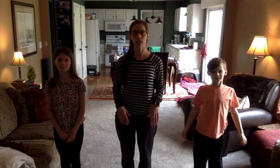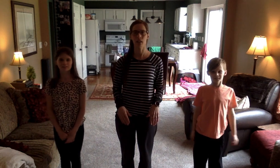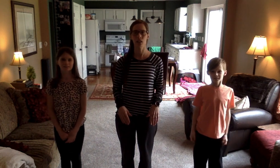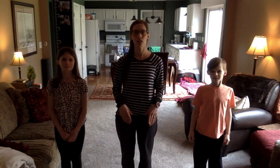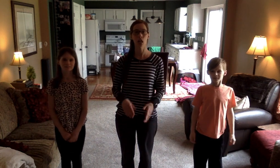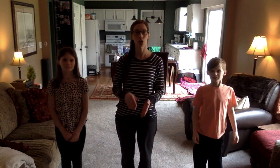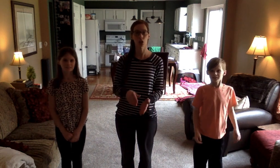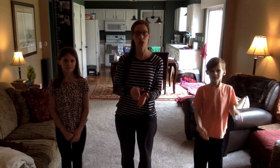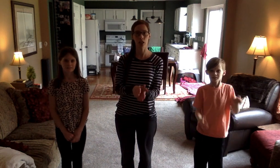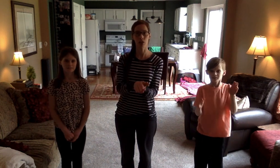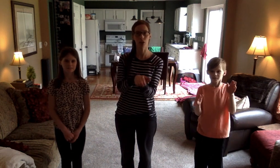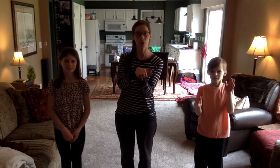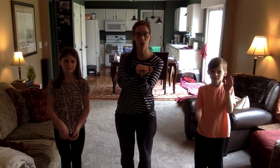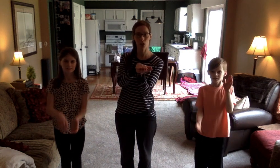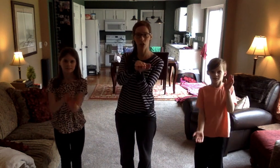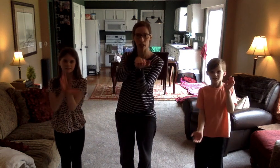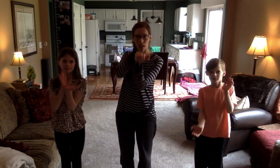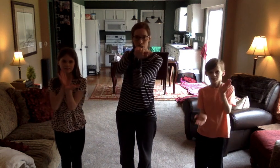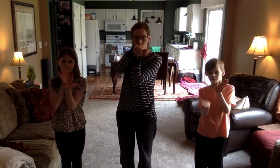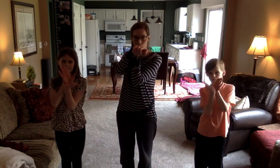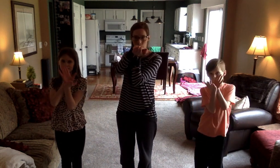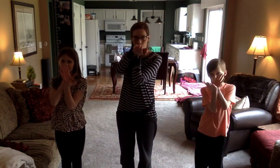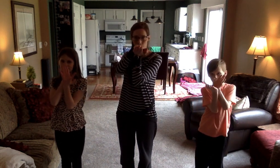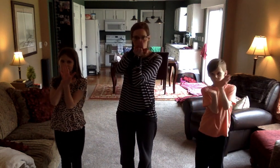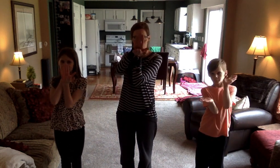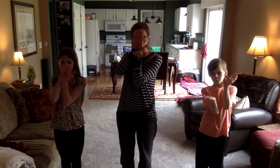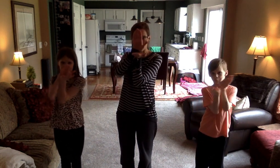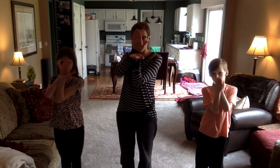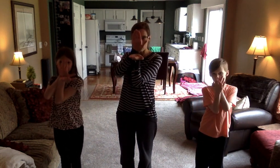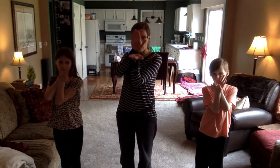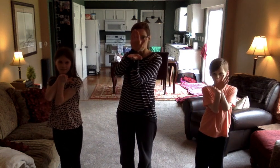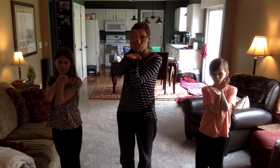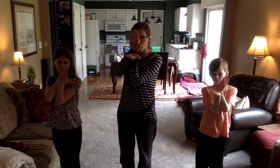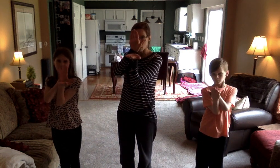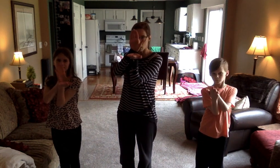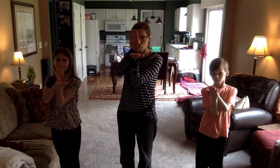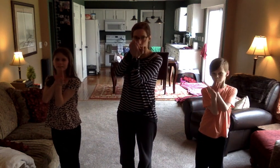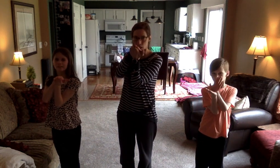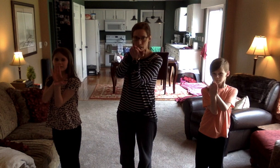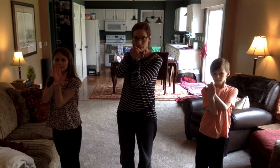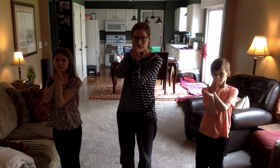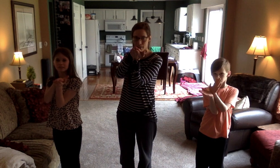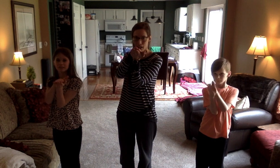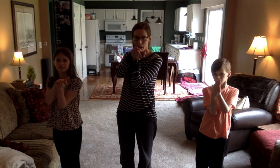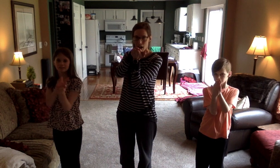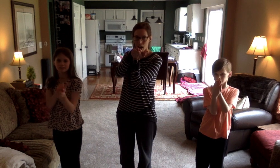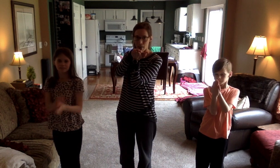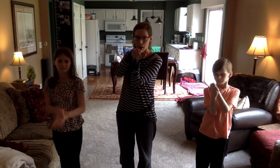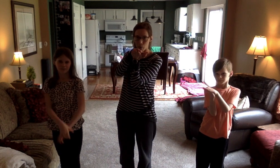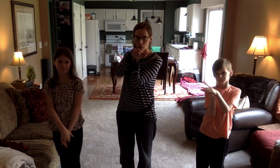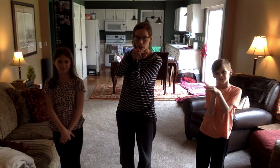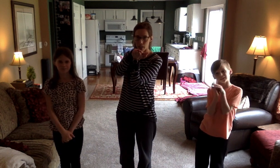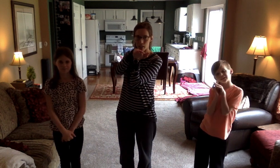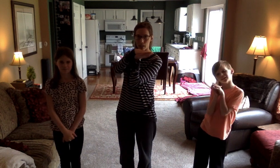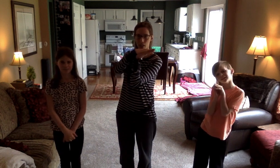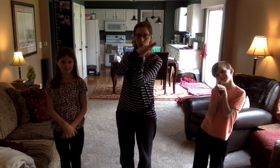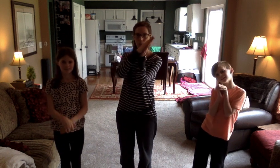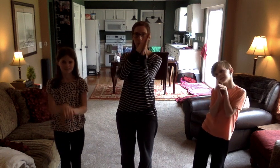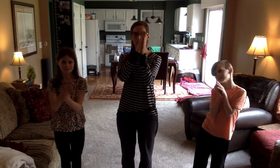conduction. You hear the word duck. So we're going to make a duck bill for ourselves. Conduction. And then with our hands like this, we're going to